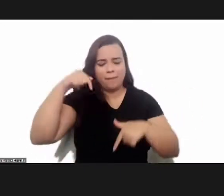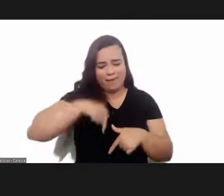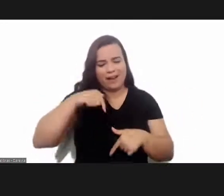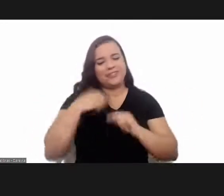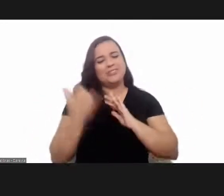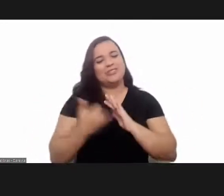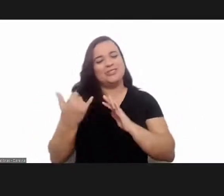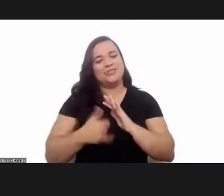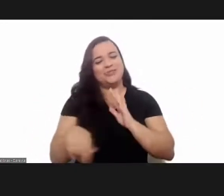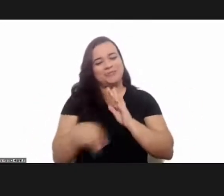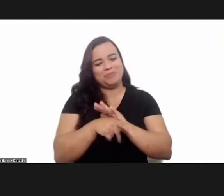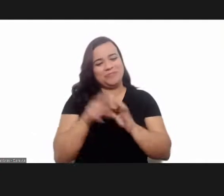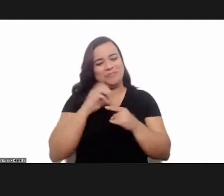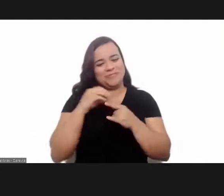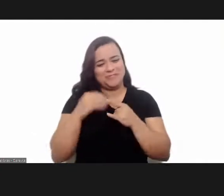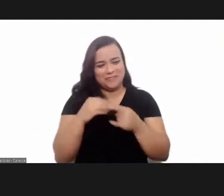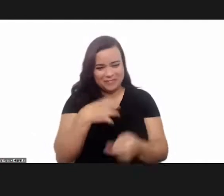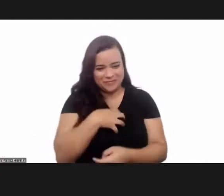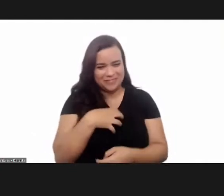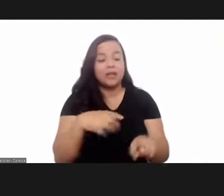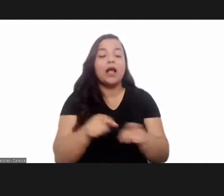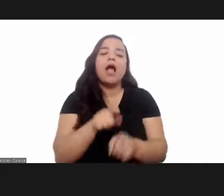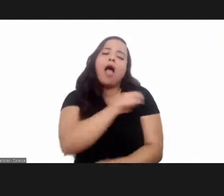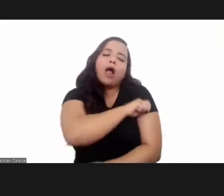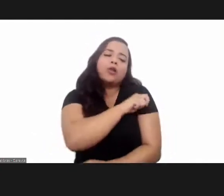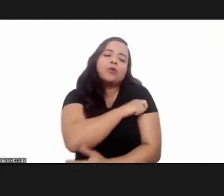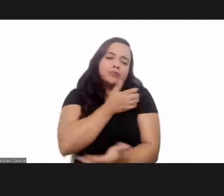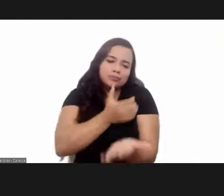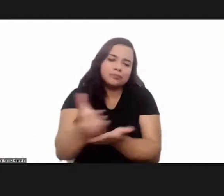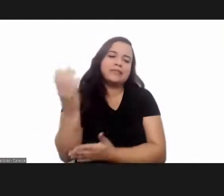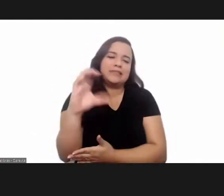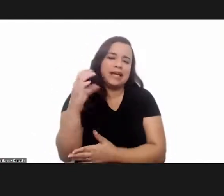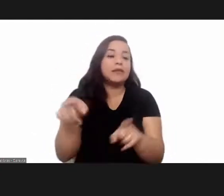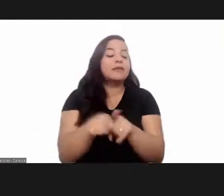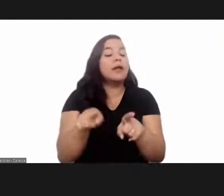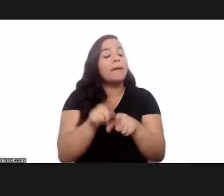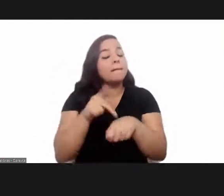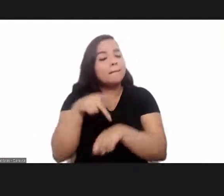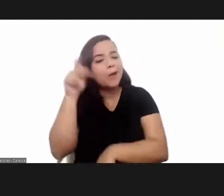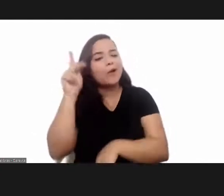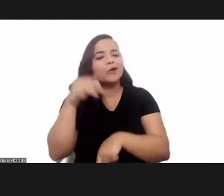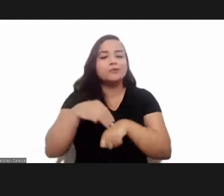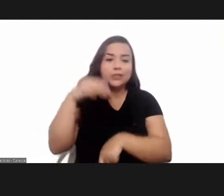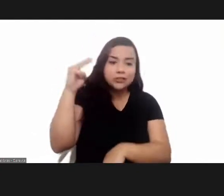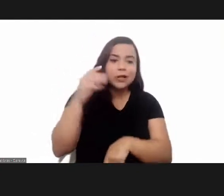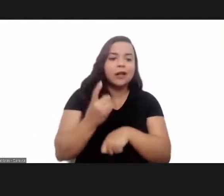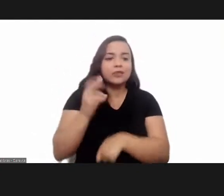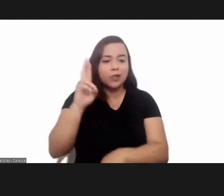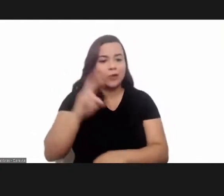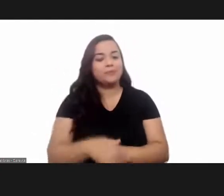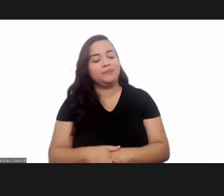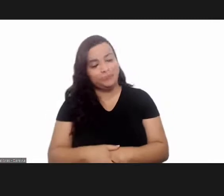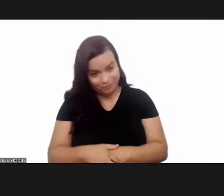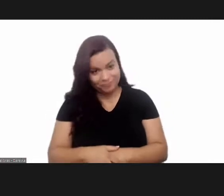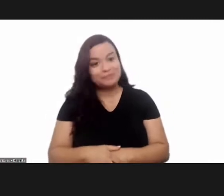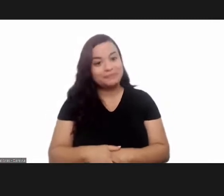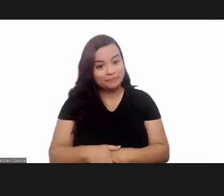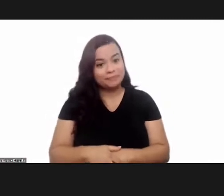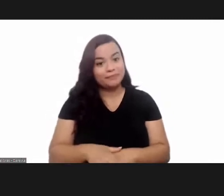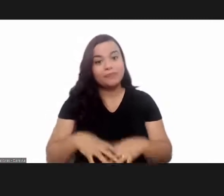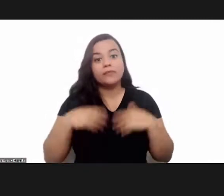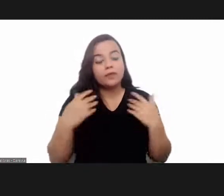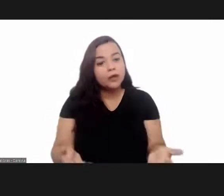our institute today. Students, young scientists, graduate masters and PhD students.